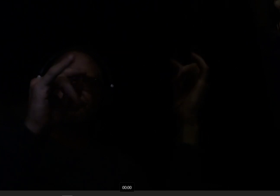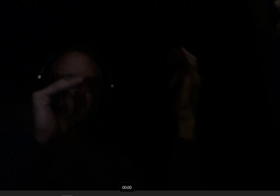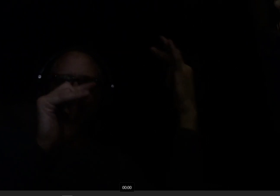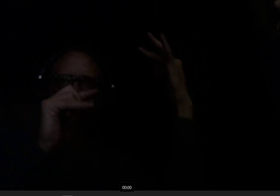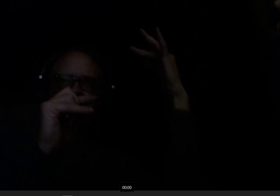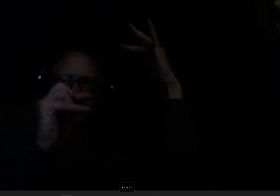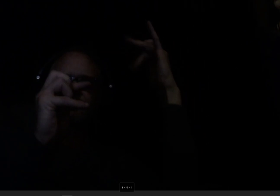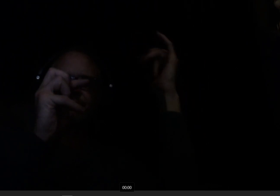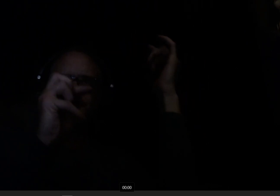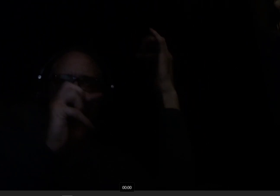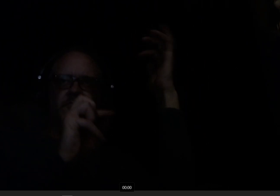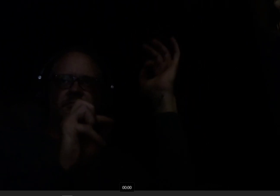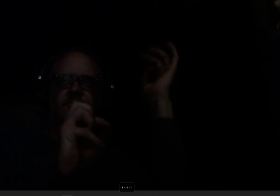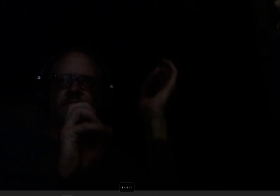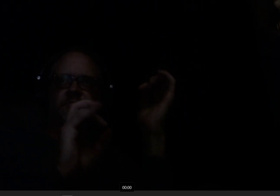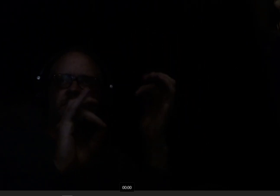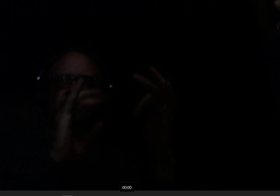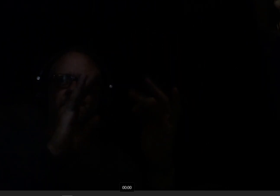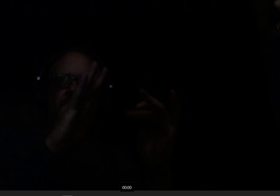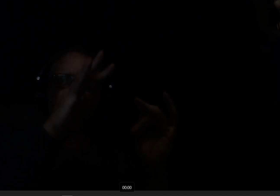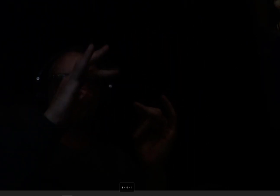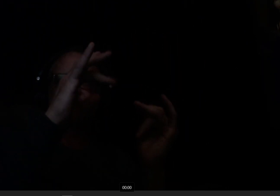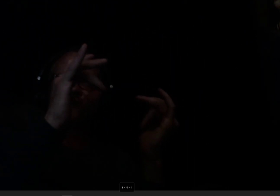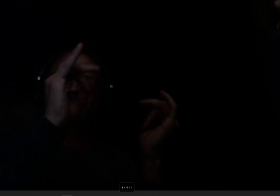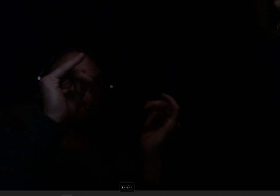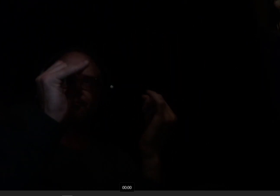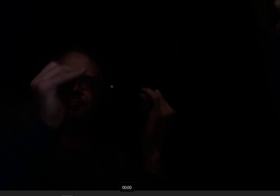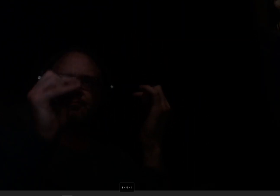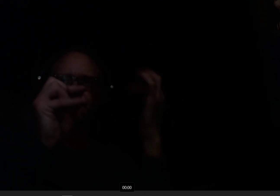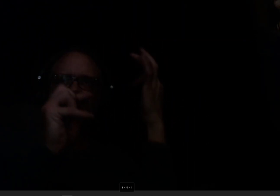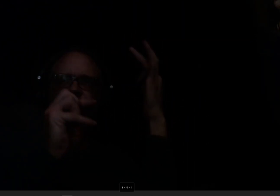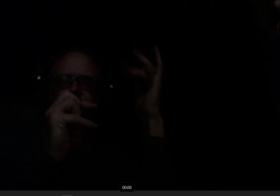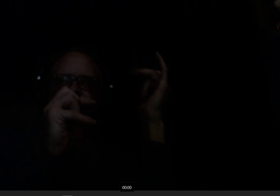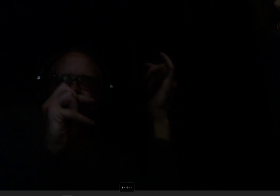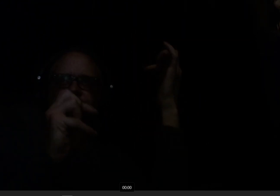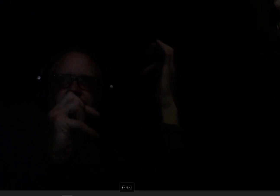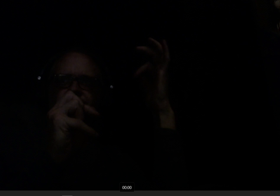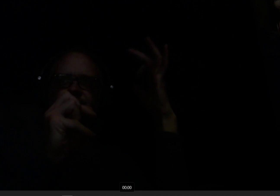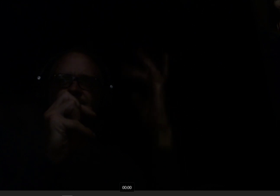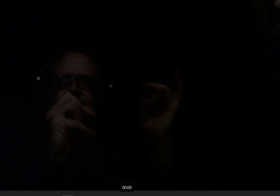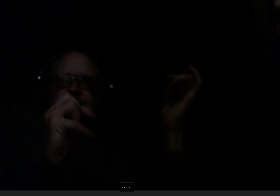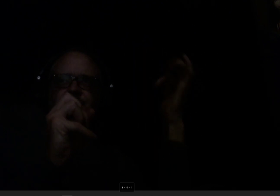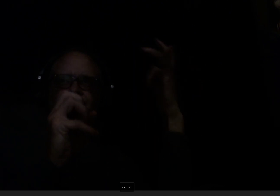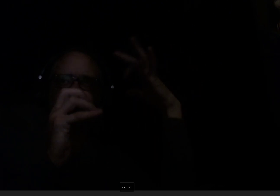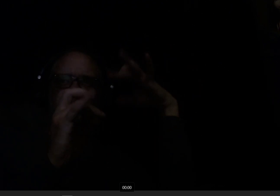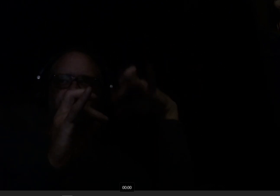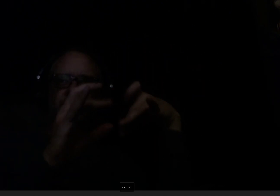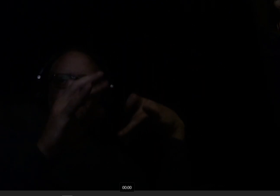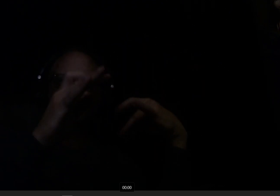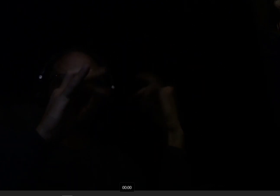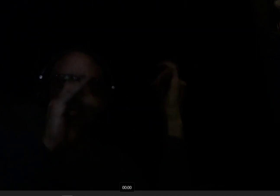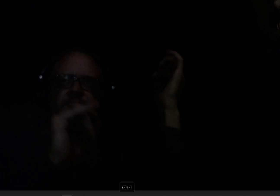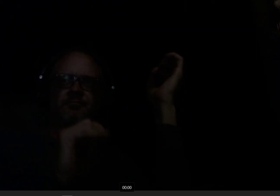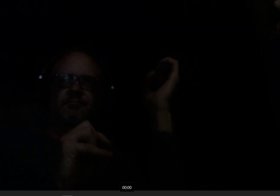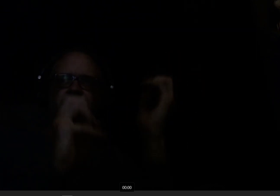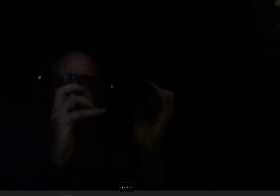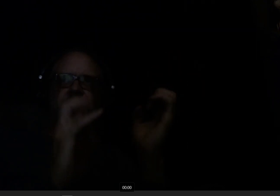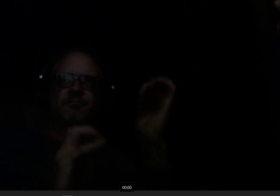can't help that I need it all The prima donna life, the rise and fall You